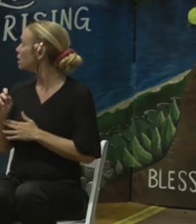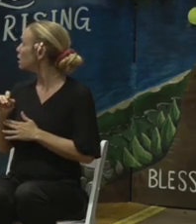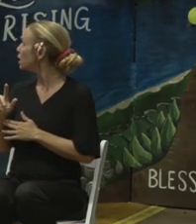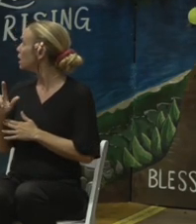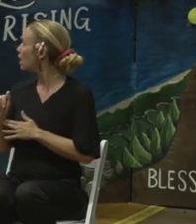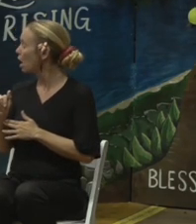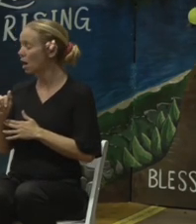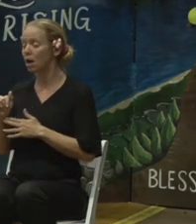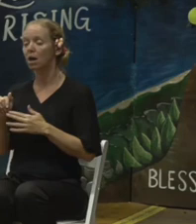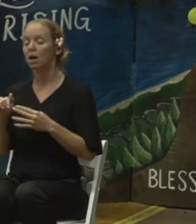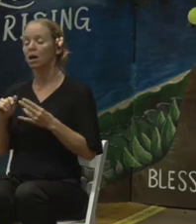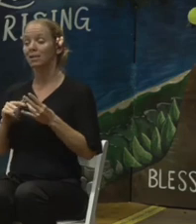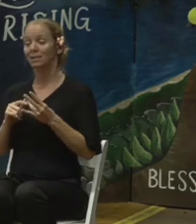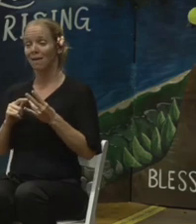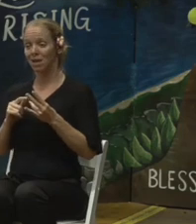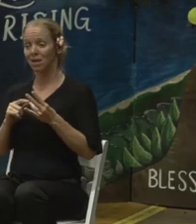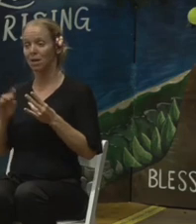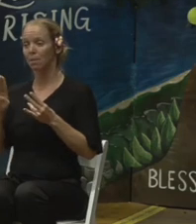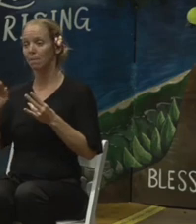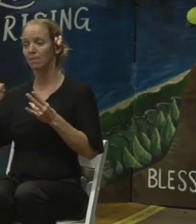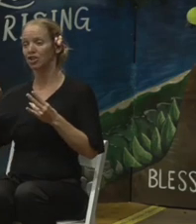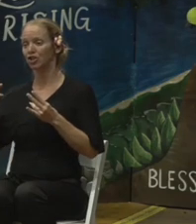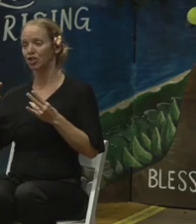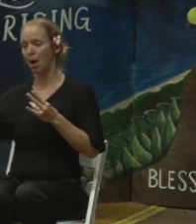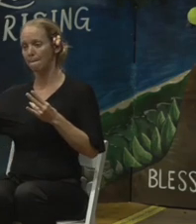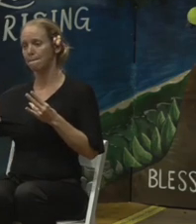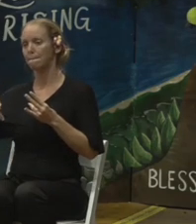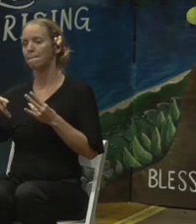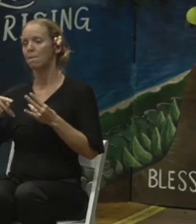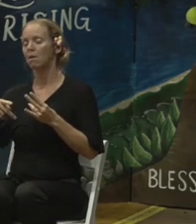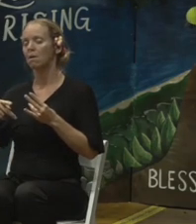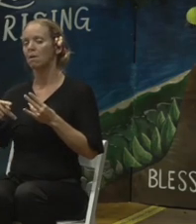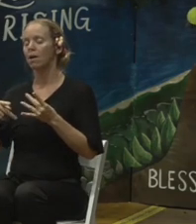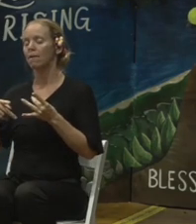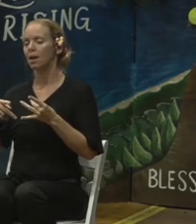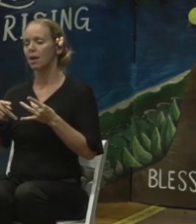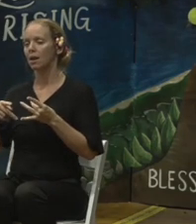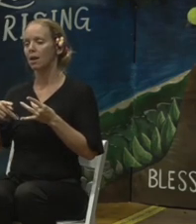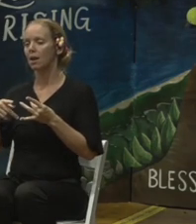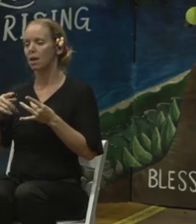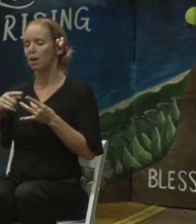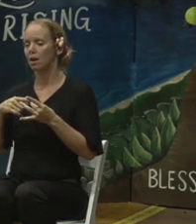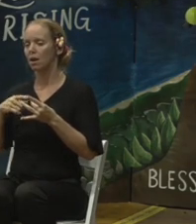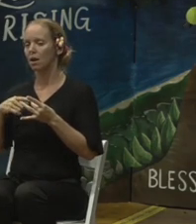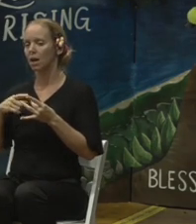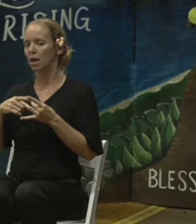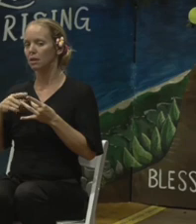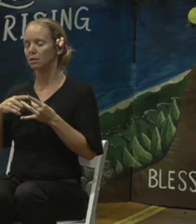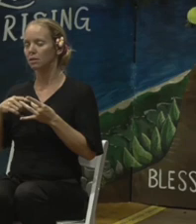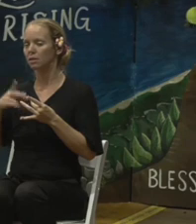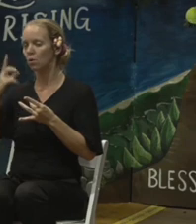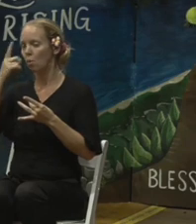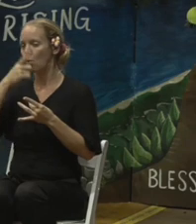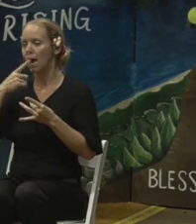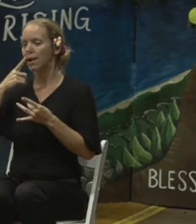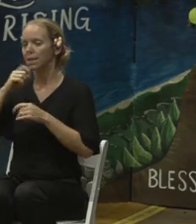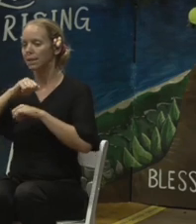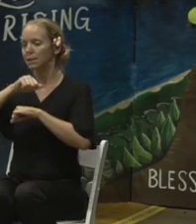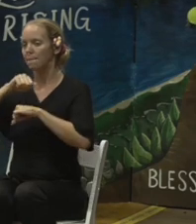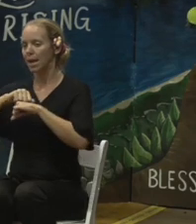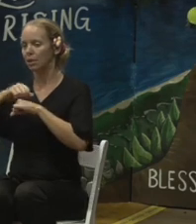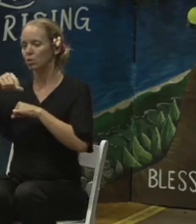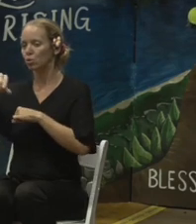Estates and eighth being the Hawaiian Cement Quarry. Now please keep in mind, there's a multitude of criteria.